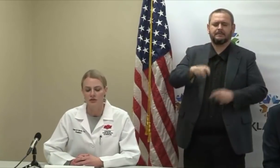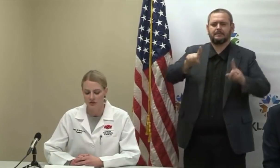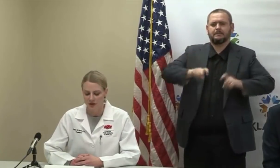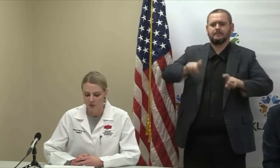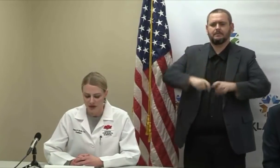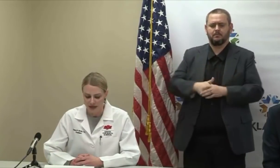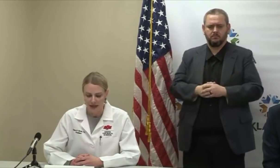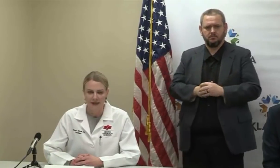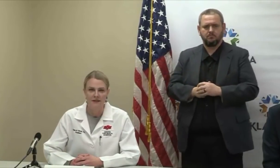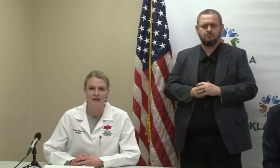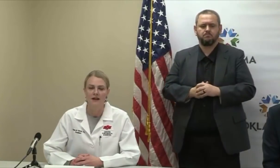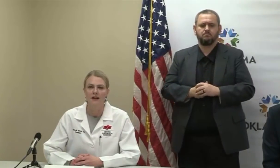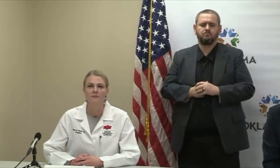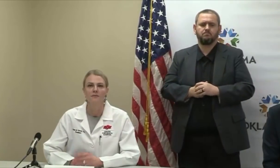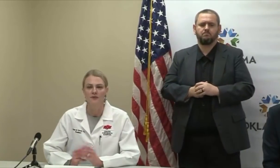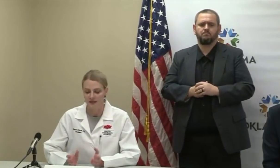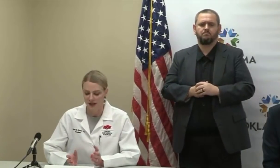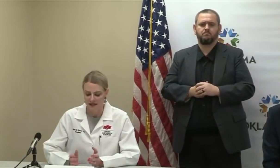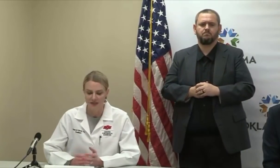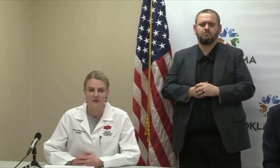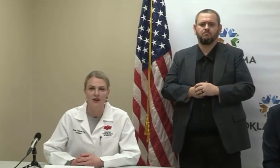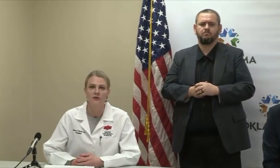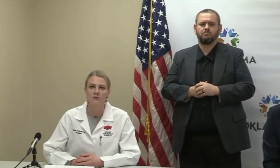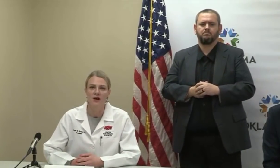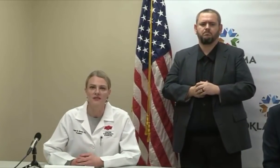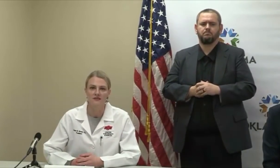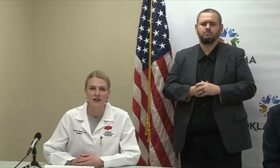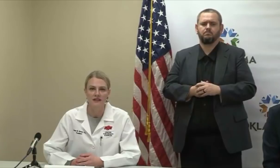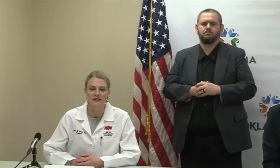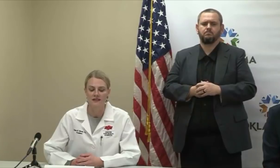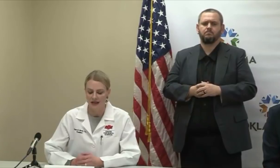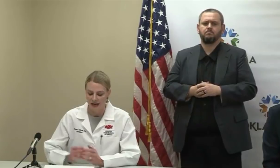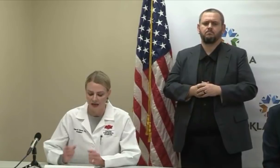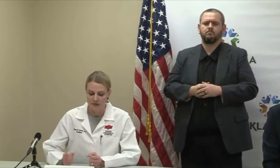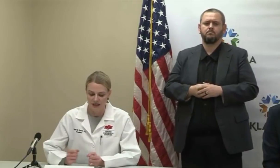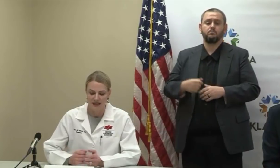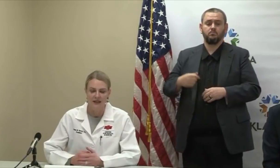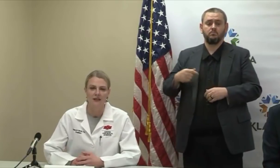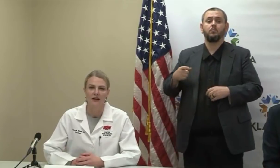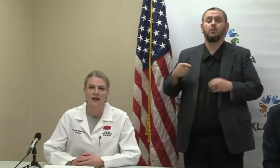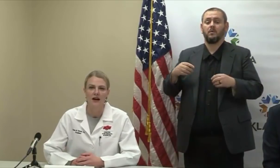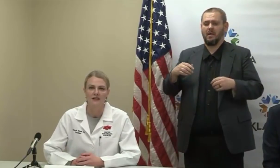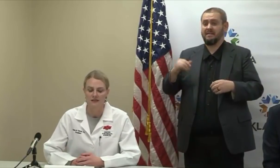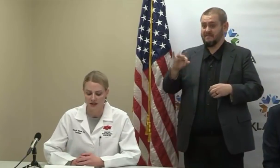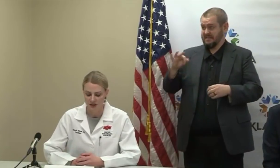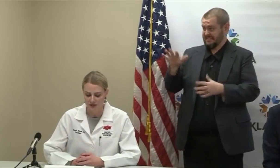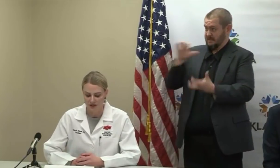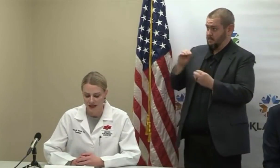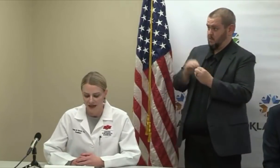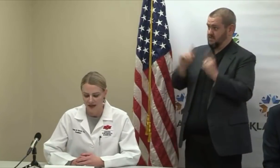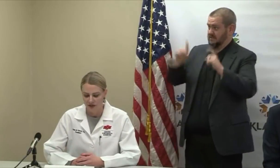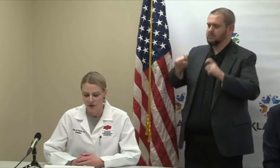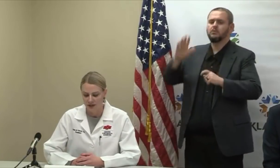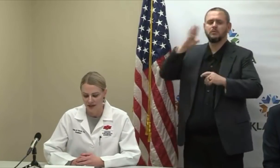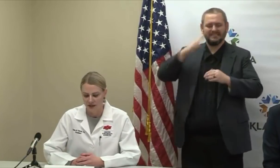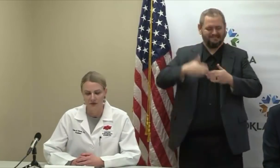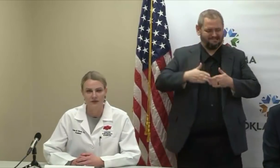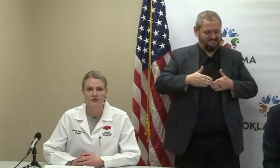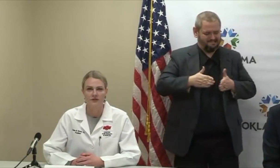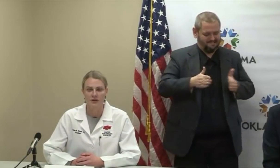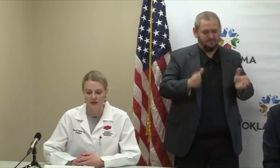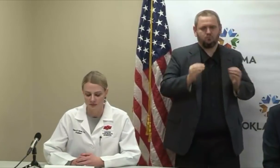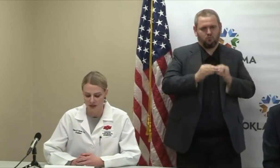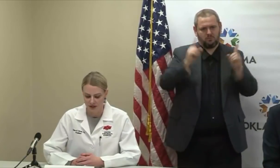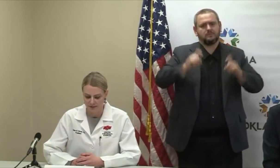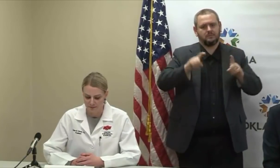so that we can identify those positive cases in beginning isolation and slowing down